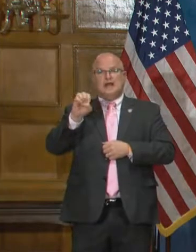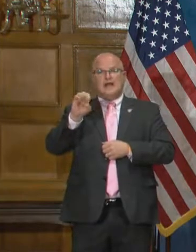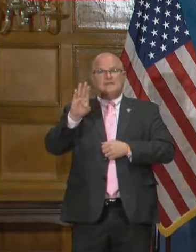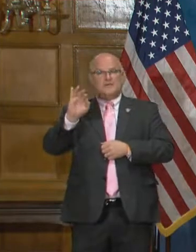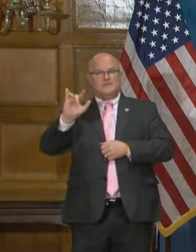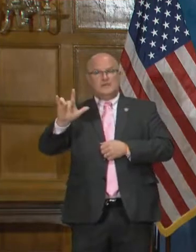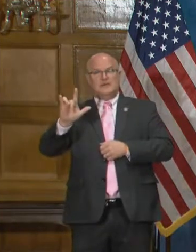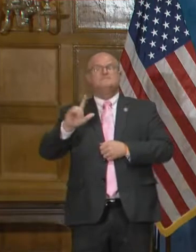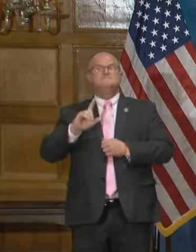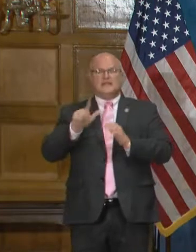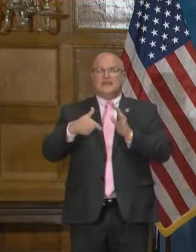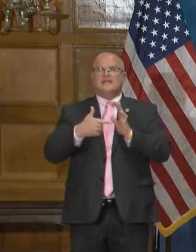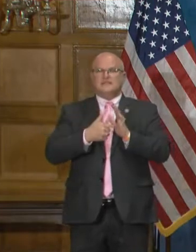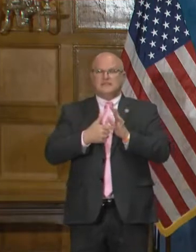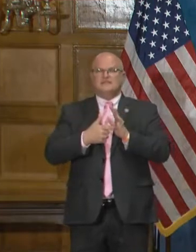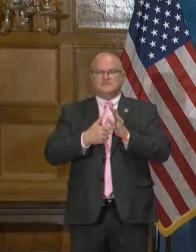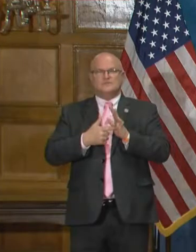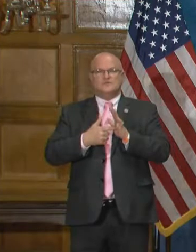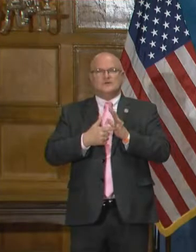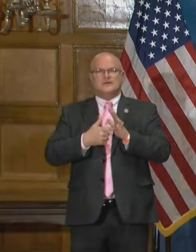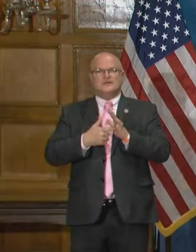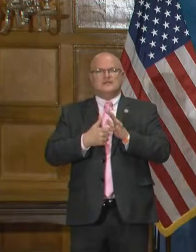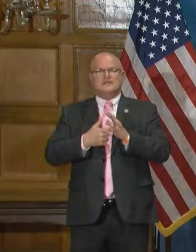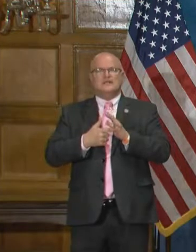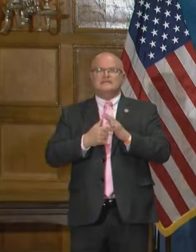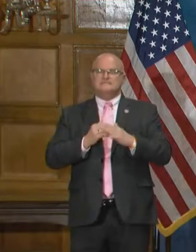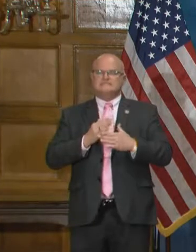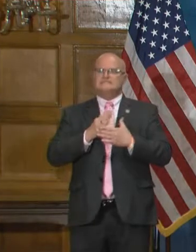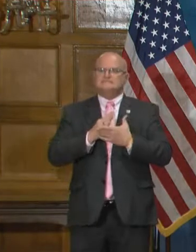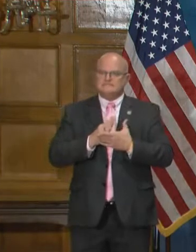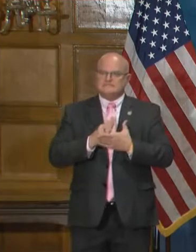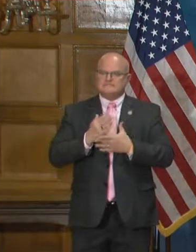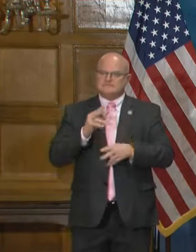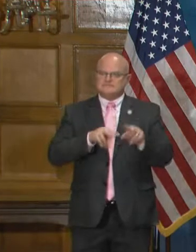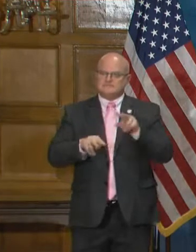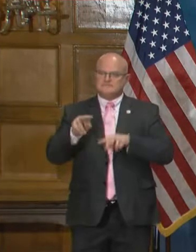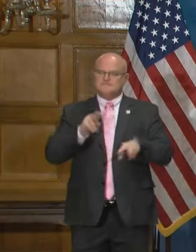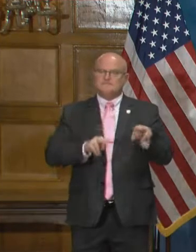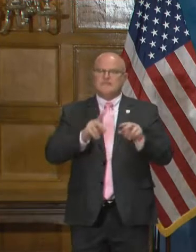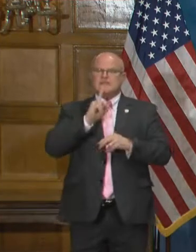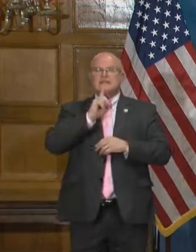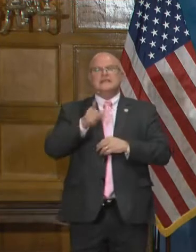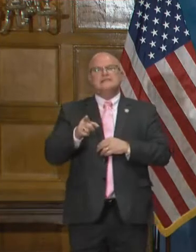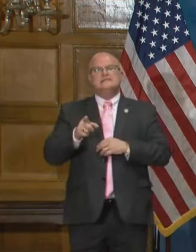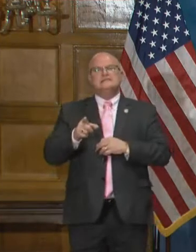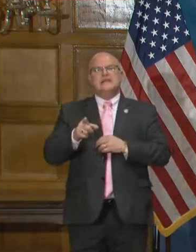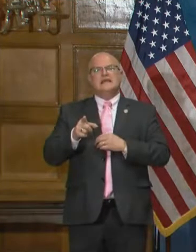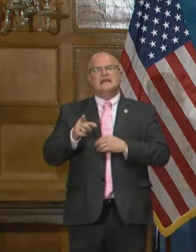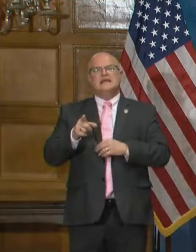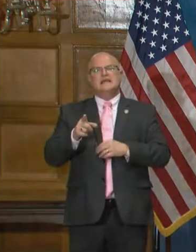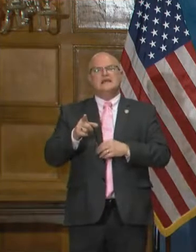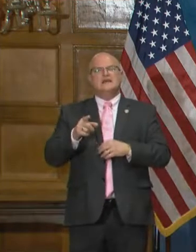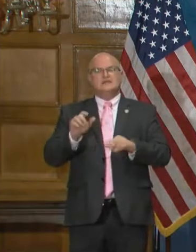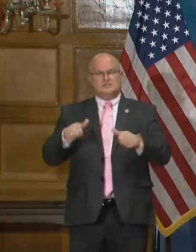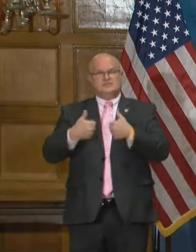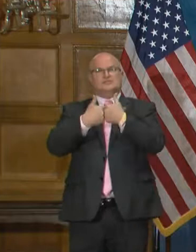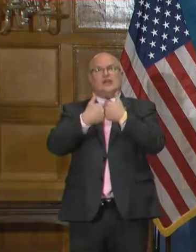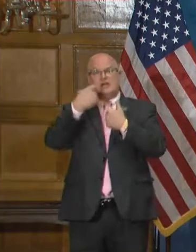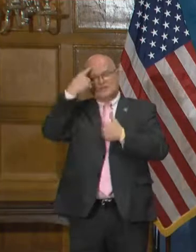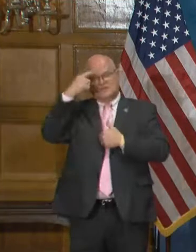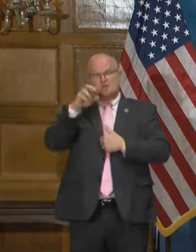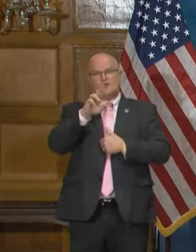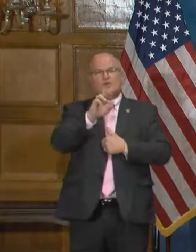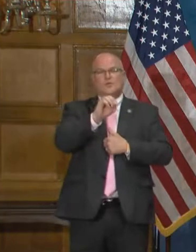Uh, this one, uh, has caused, uh, some pause because, uh, uh, it is a, uh, direct challenge to